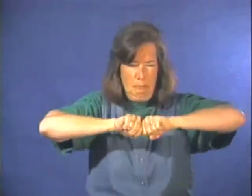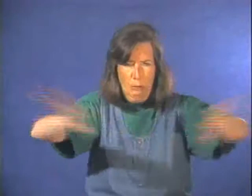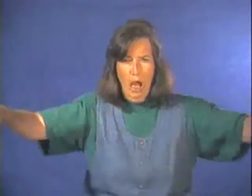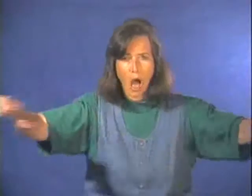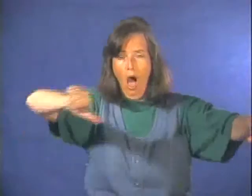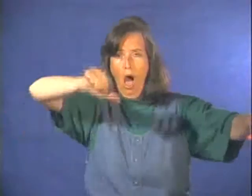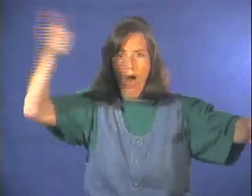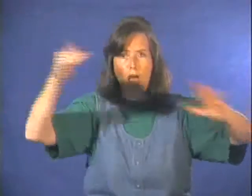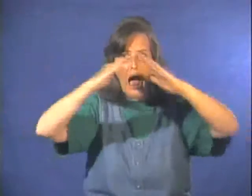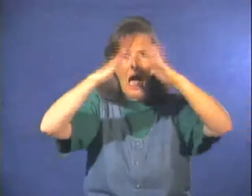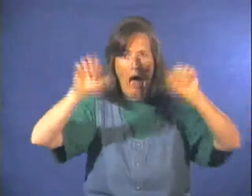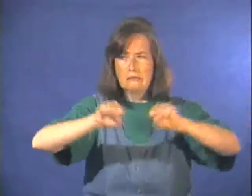nearby buildings.